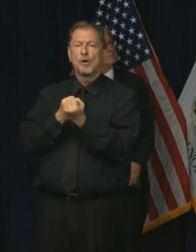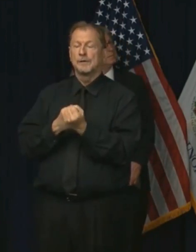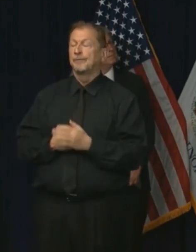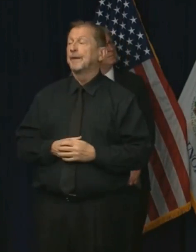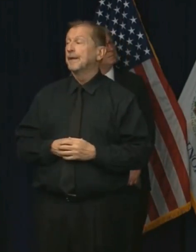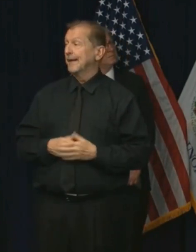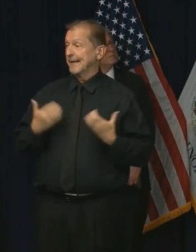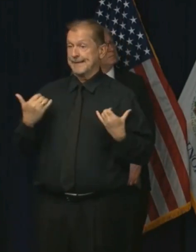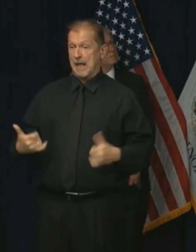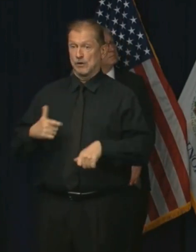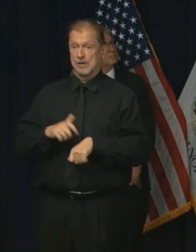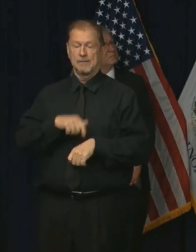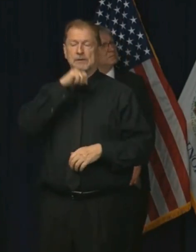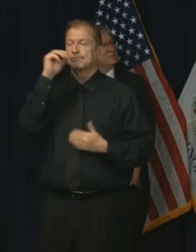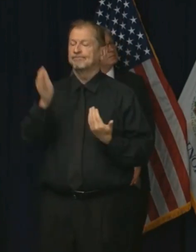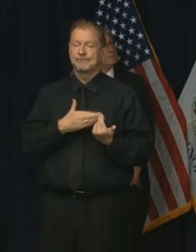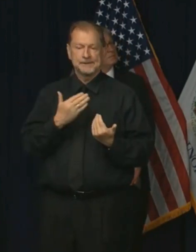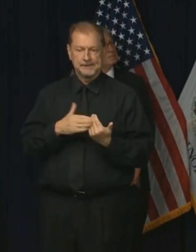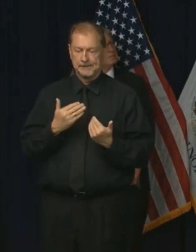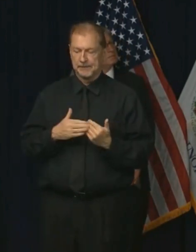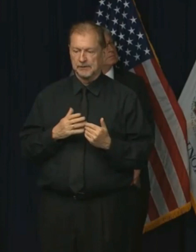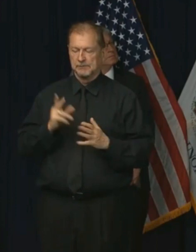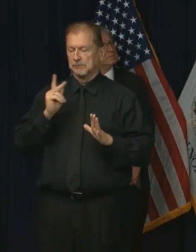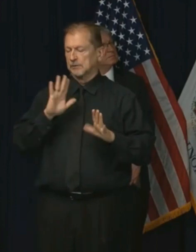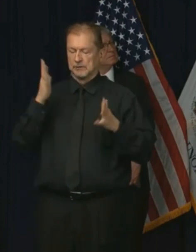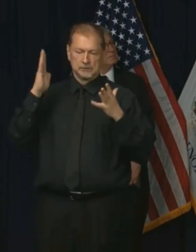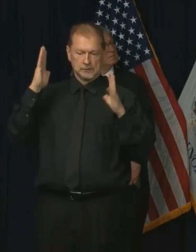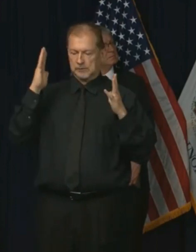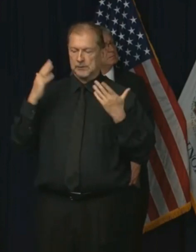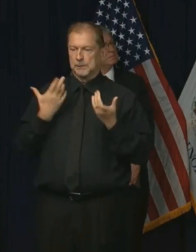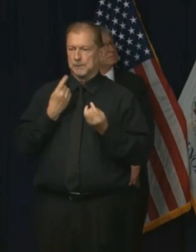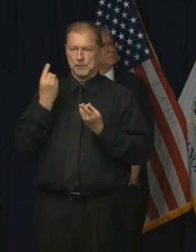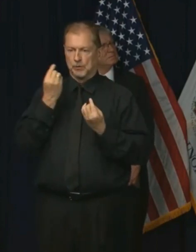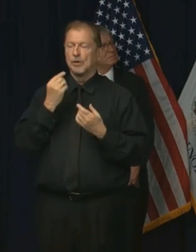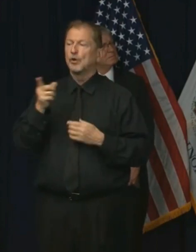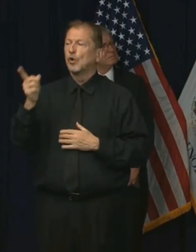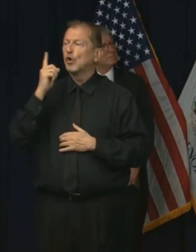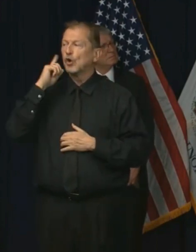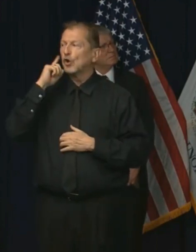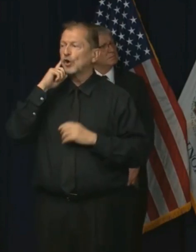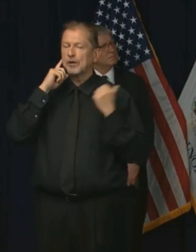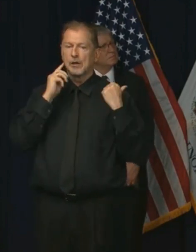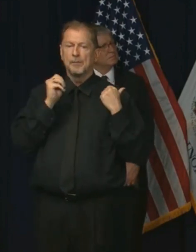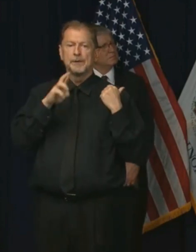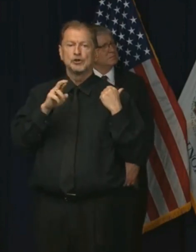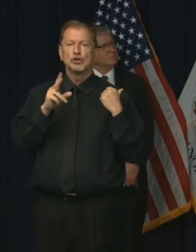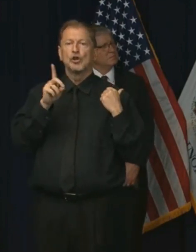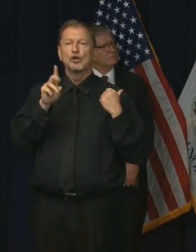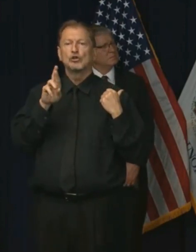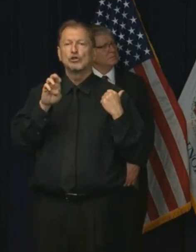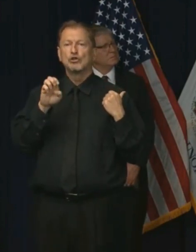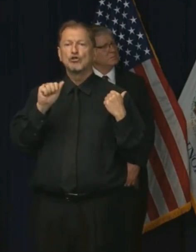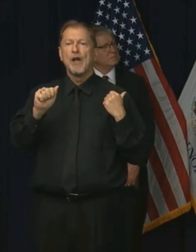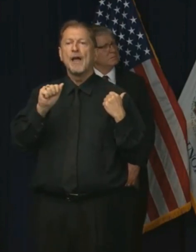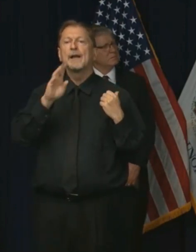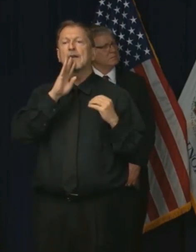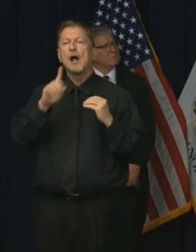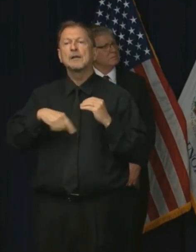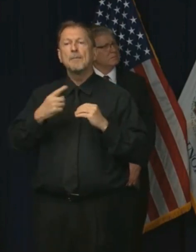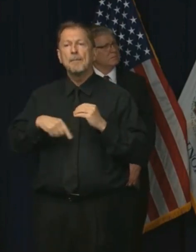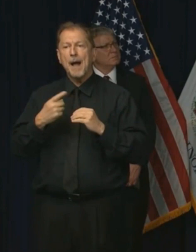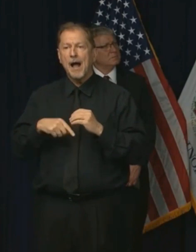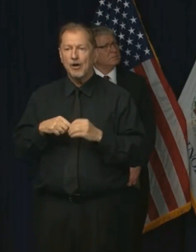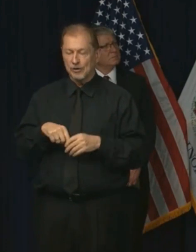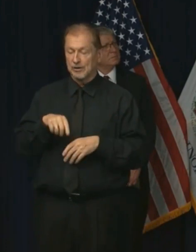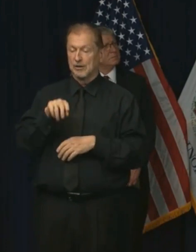moment. There's no doubt about it. And the conditions, you you heard Mr. Dre talk about the conditions that people are working under